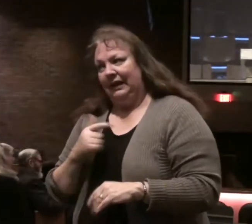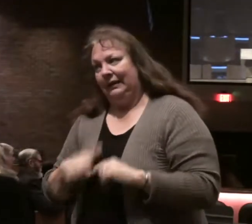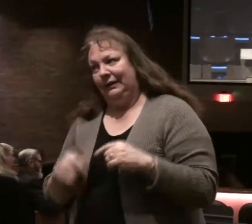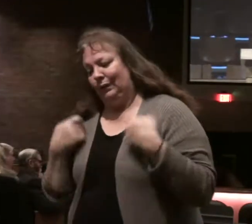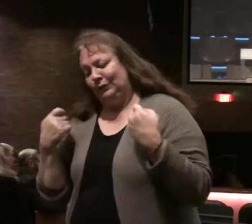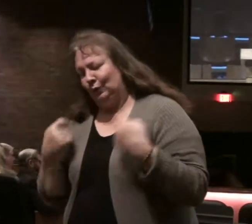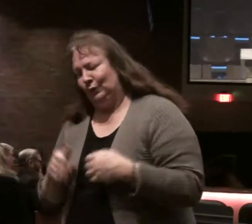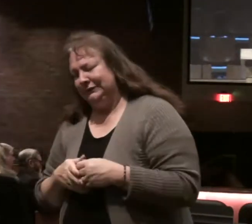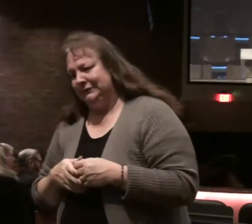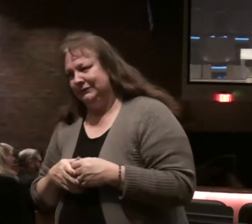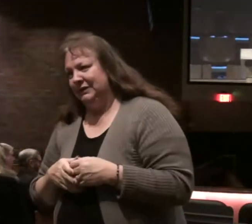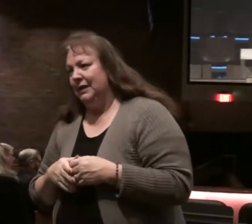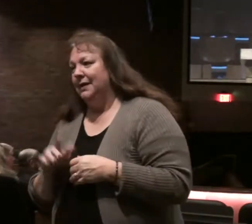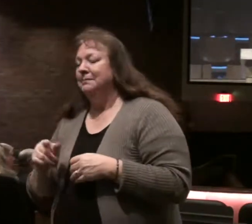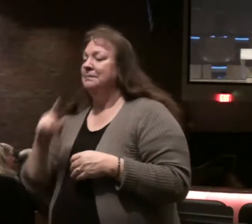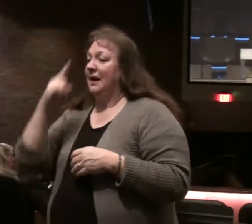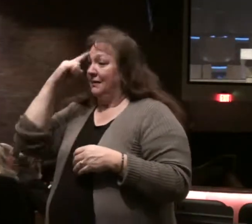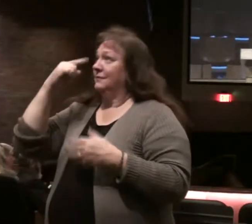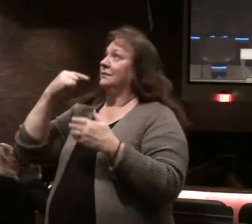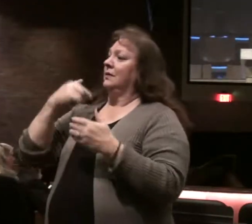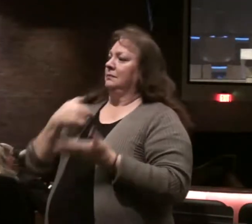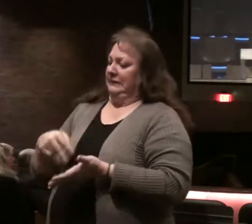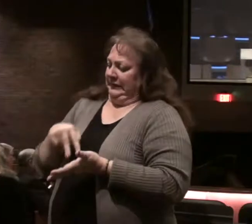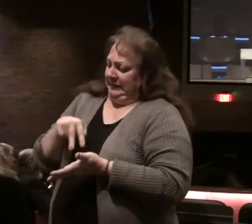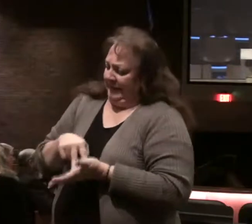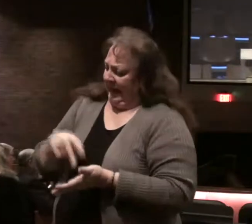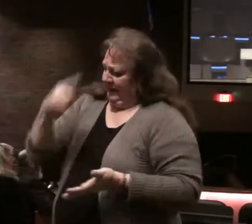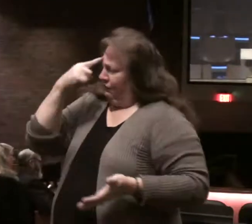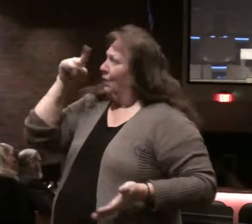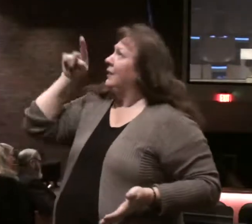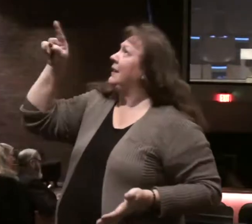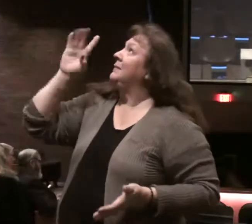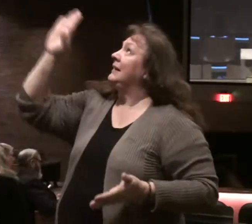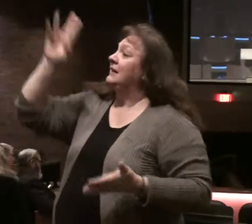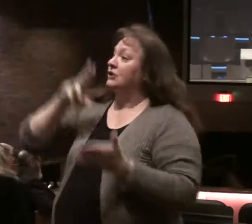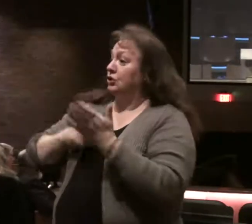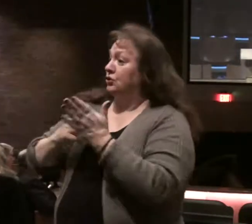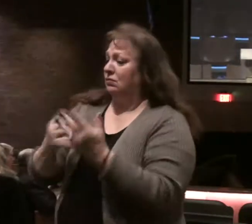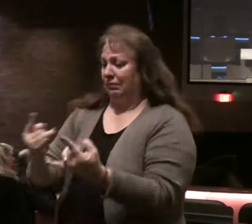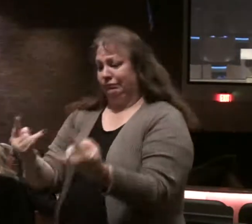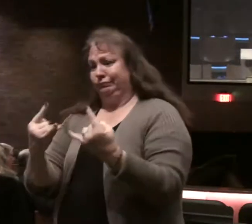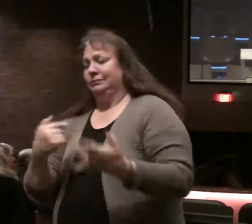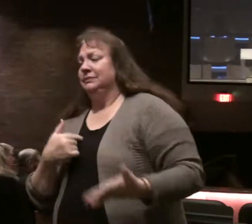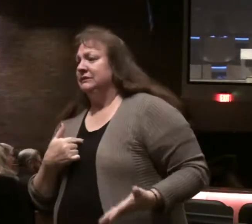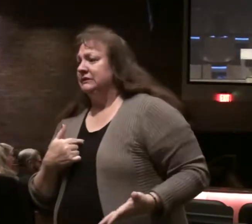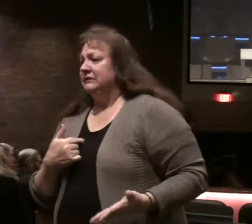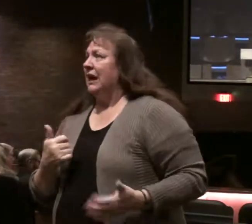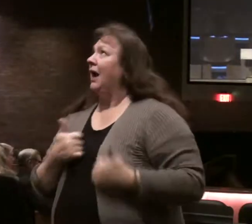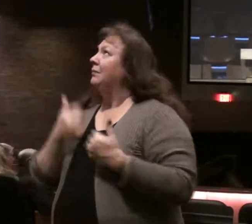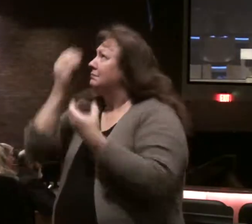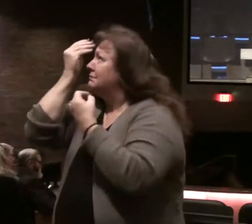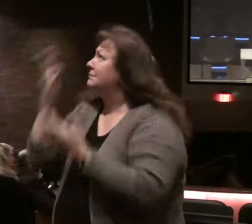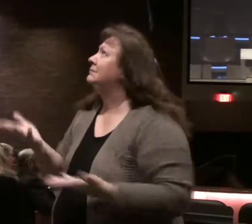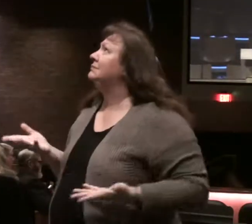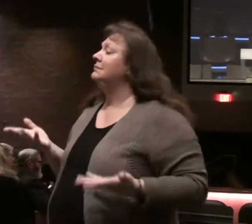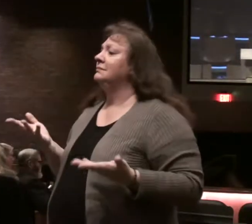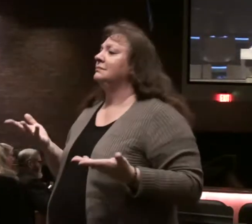rejoice. But if it's for me standing for the Lord and his truth living righteously